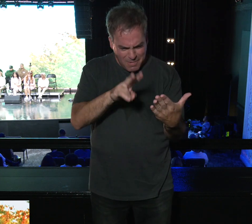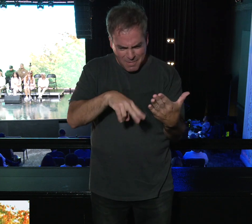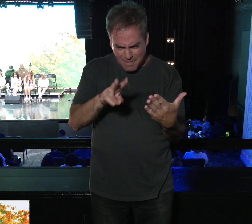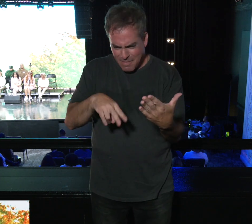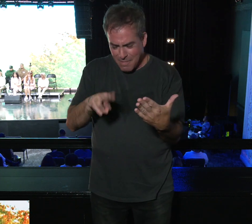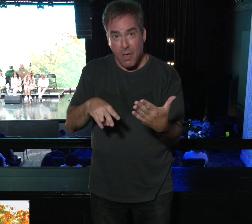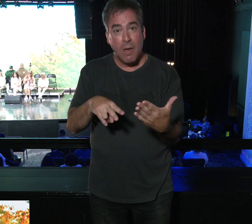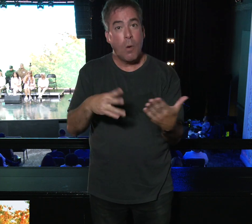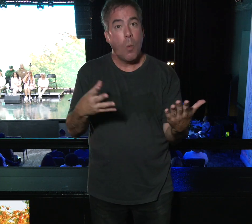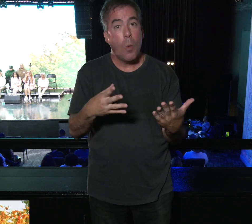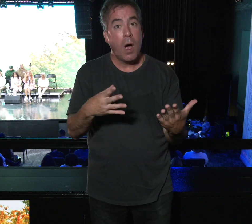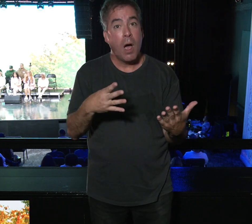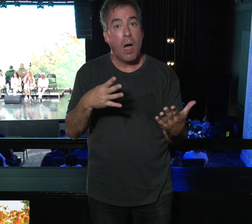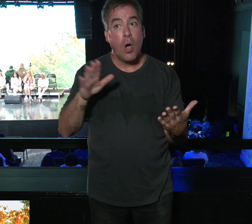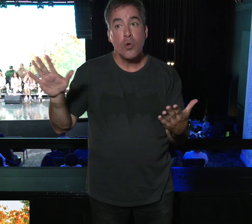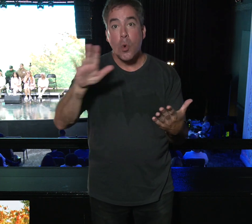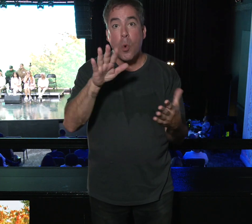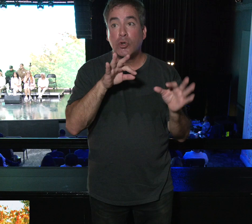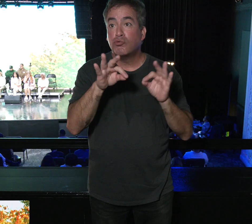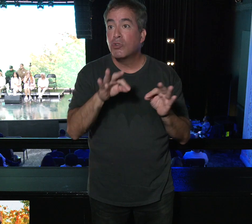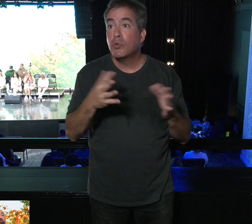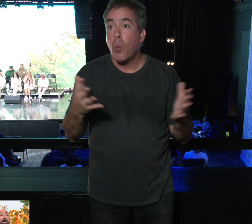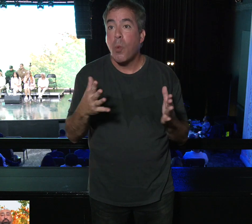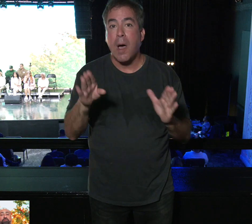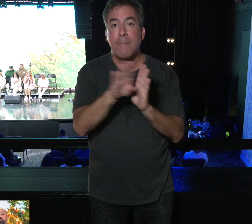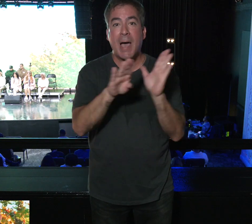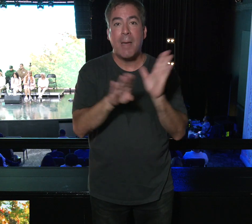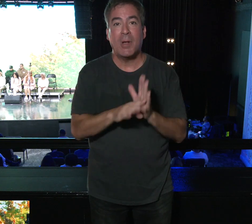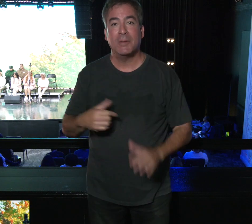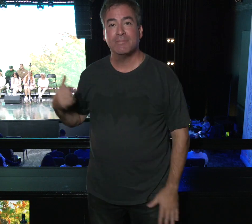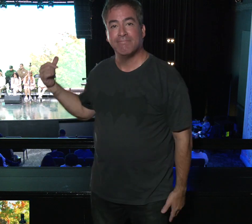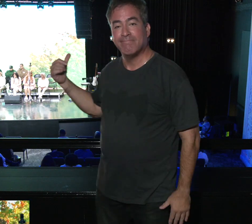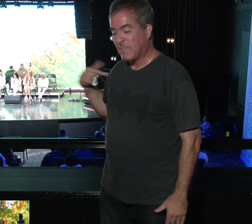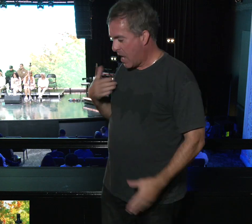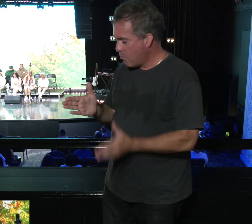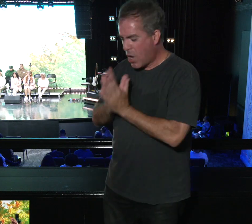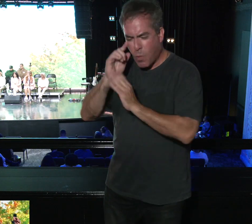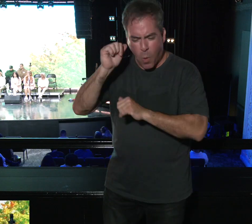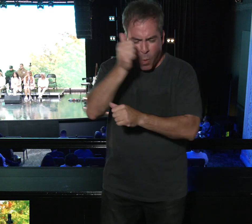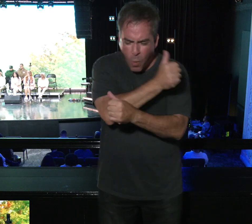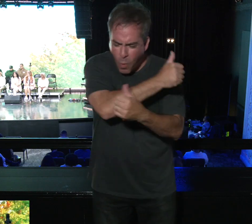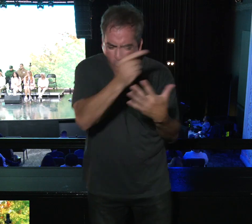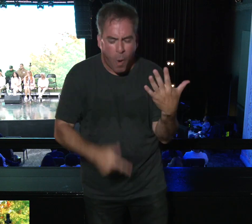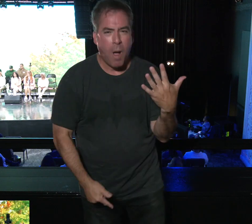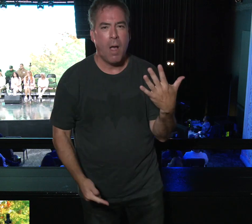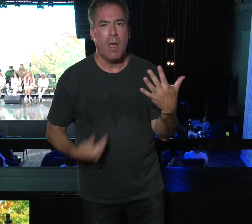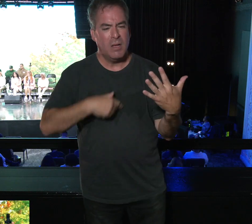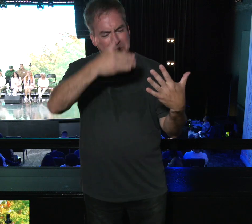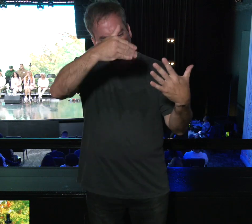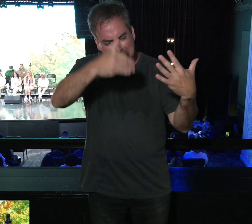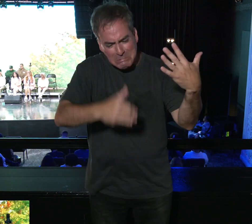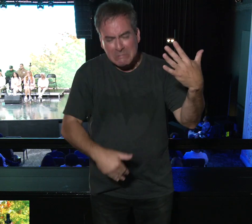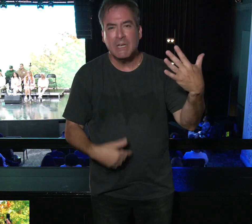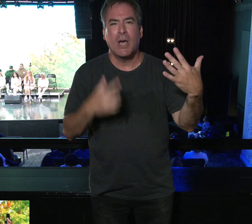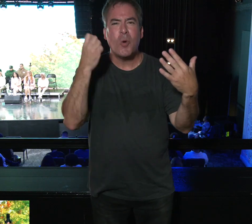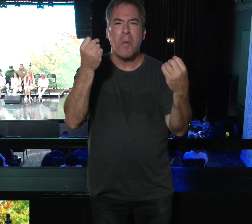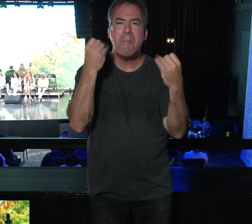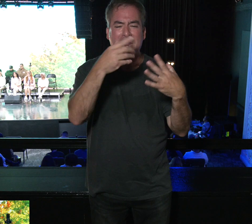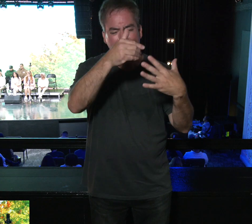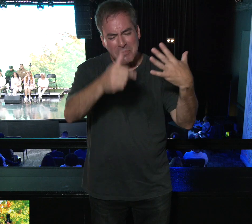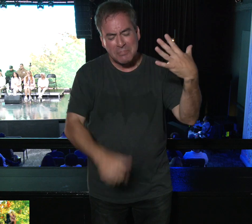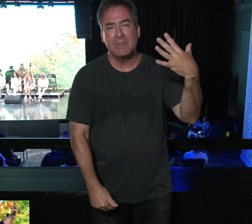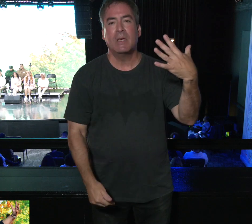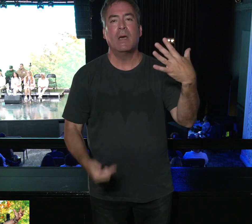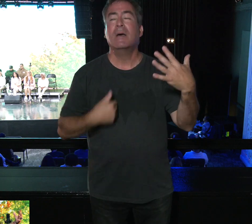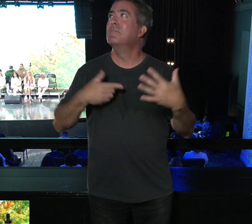Here's our instruction manual. I pray for all the gifts. I say, God, I go through the list, and we don't really know how many there are, but there's